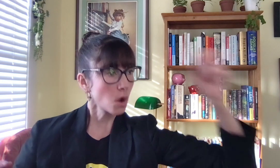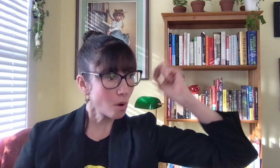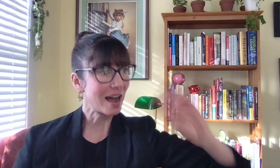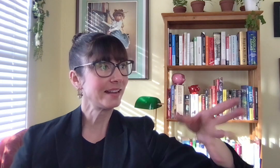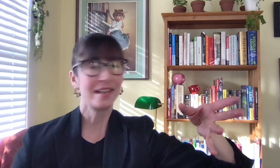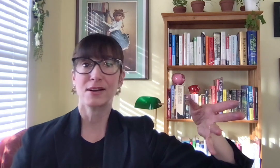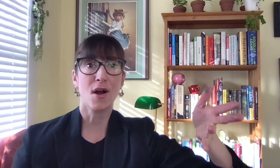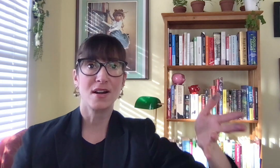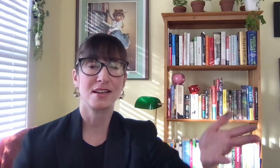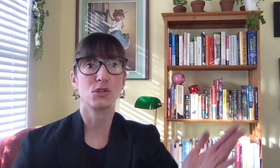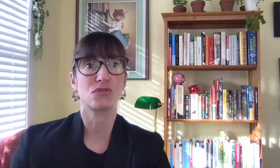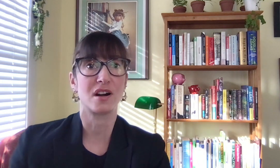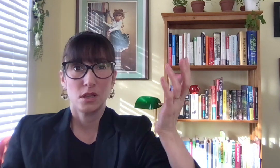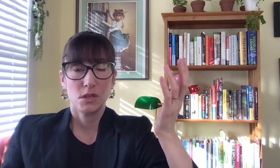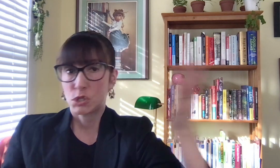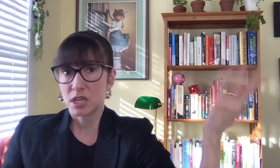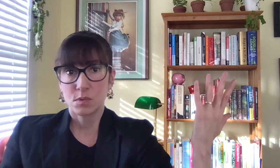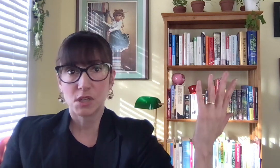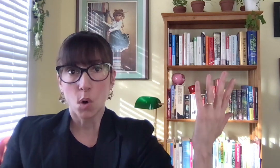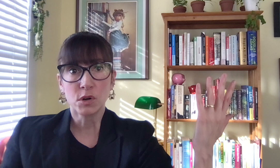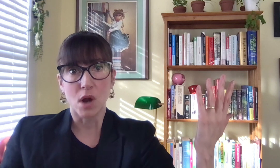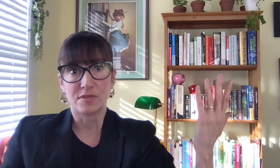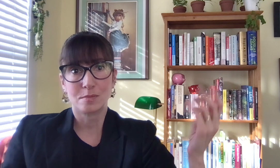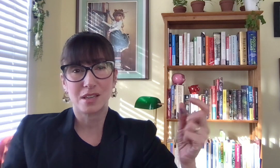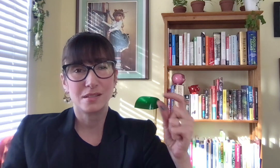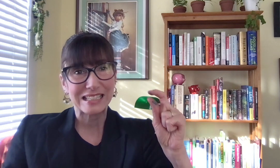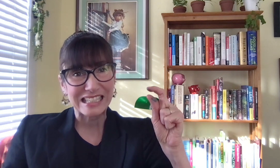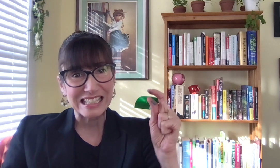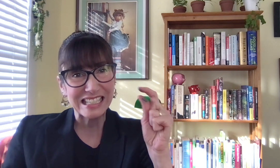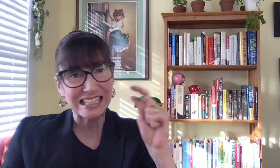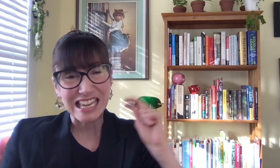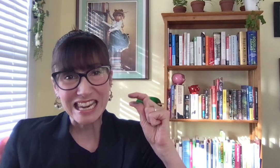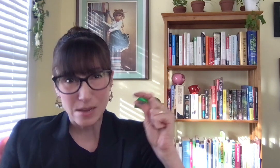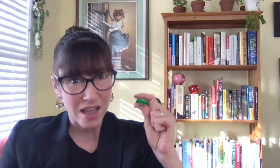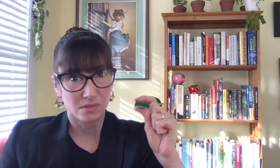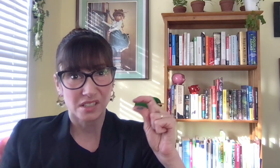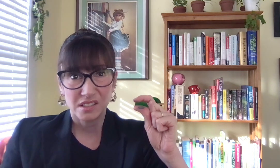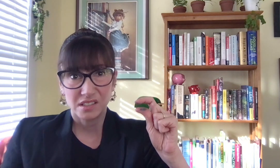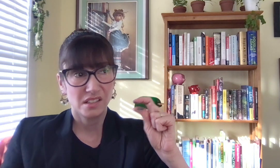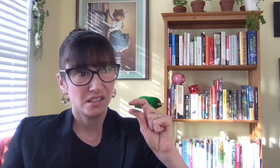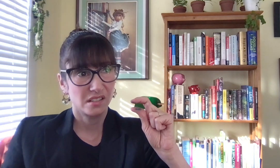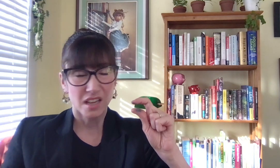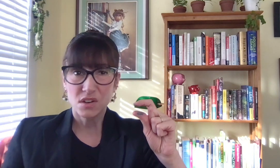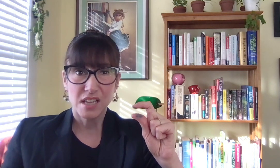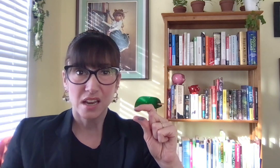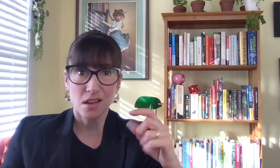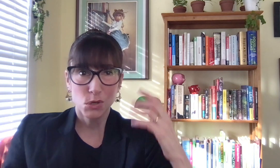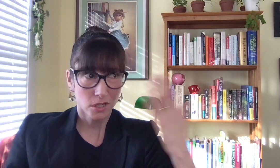go hide that card in a drawer. You shouldn't risk overdrafting because it's such a teeny amount that you're taking out. You should